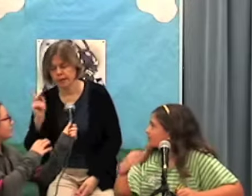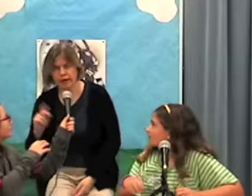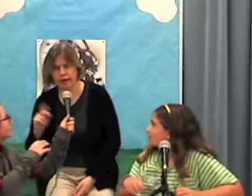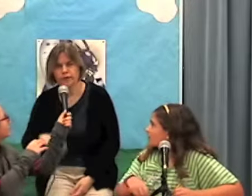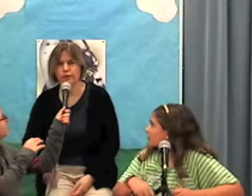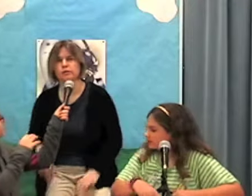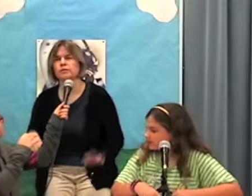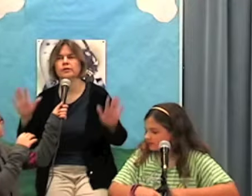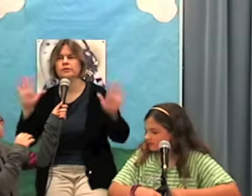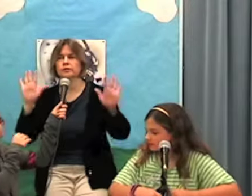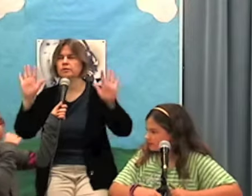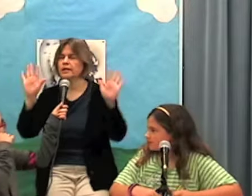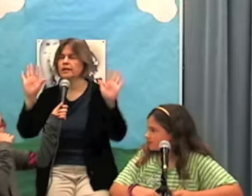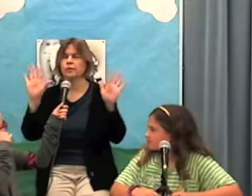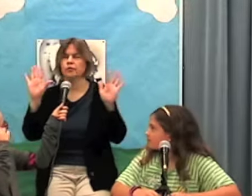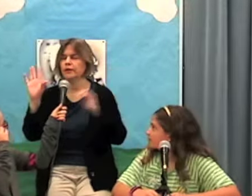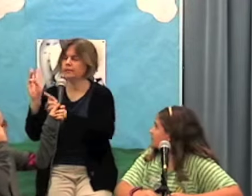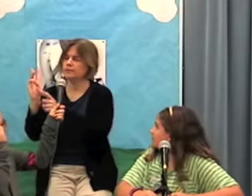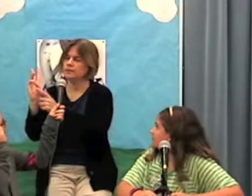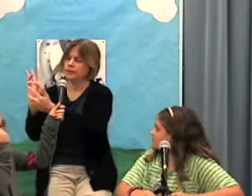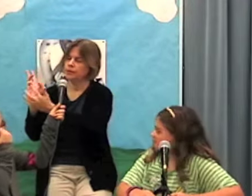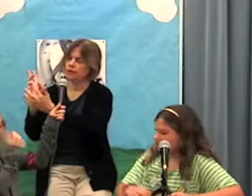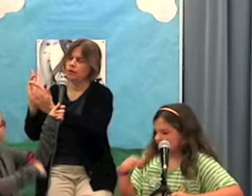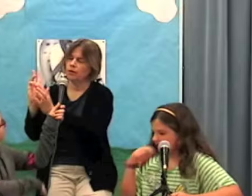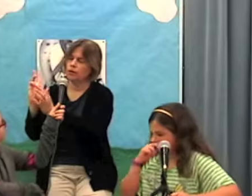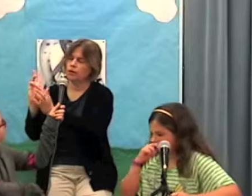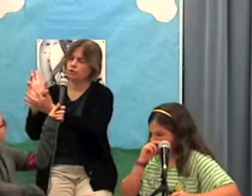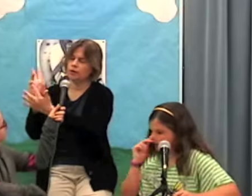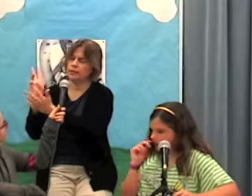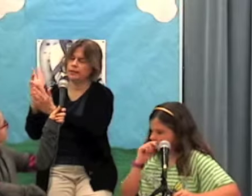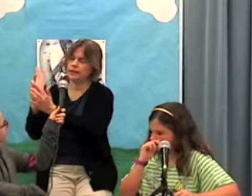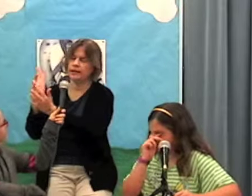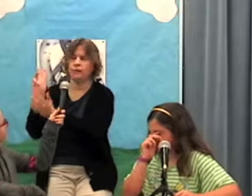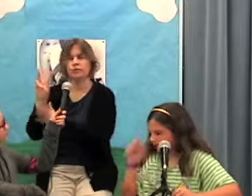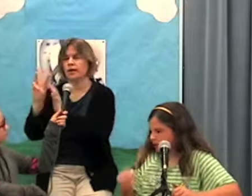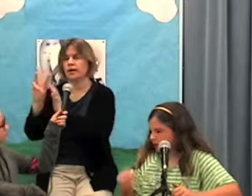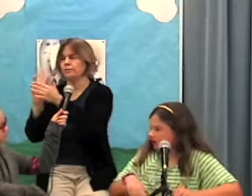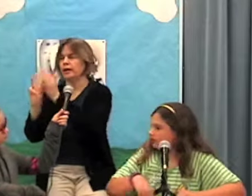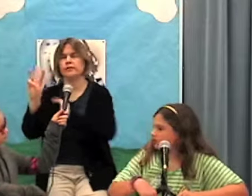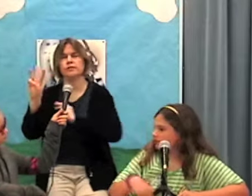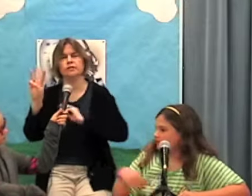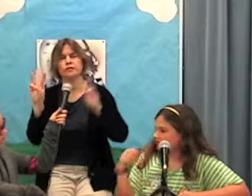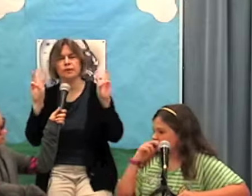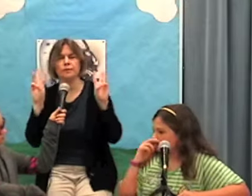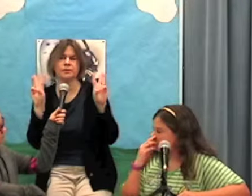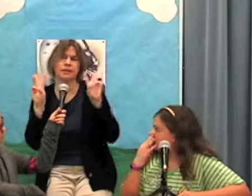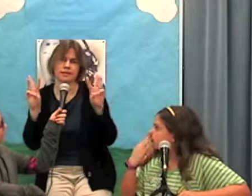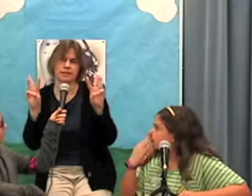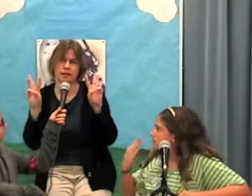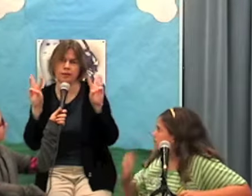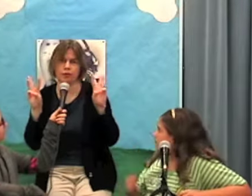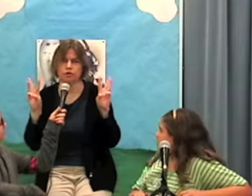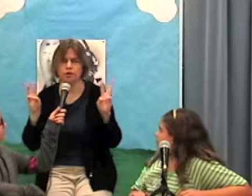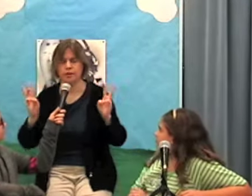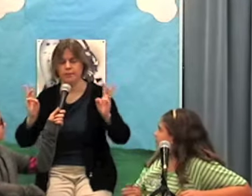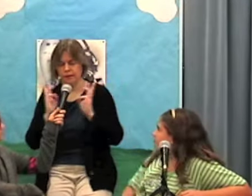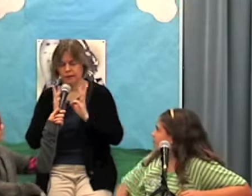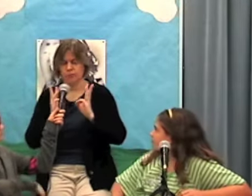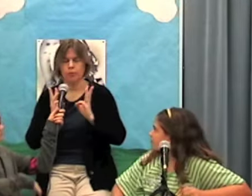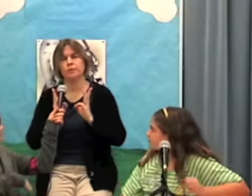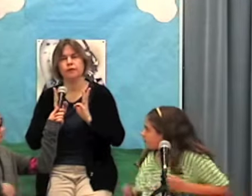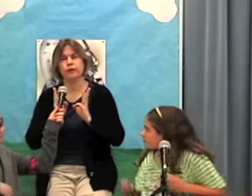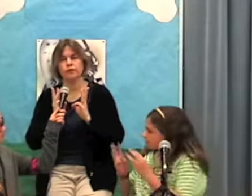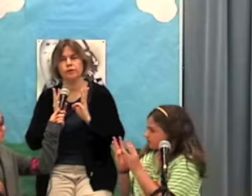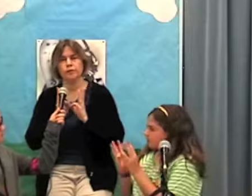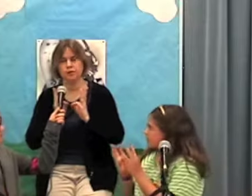Okay, for winter, what you're going to do is take both your hands, hold your little pinky down with your thumb, have these fingers up because that's the W hand shape, and